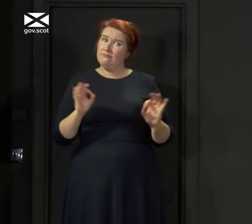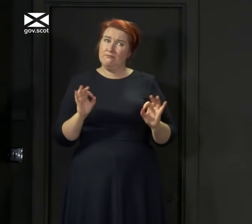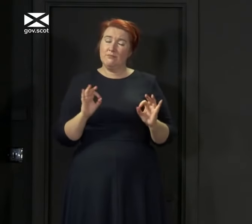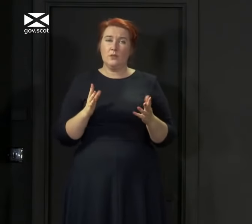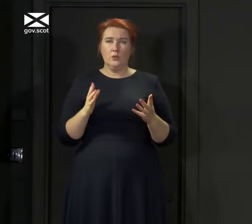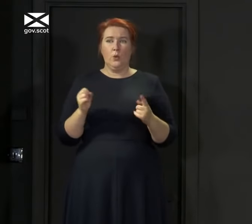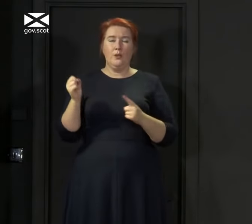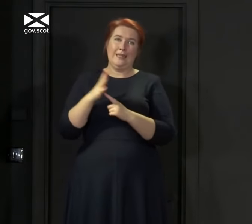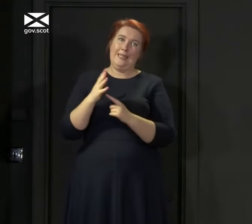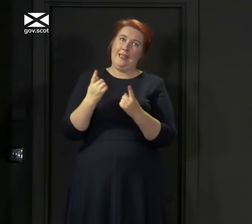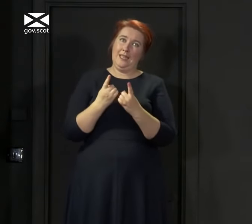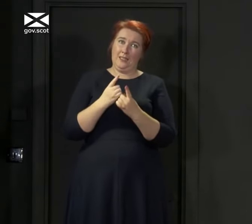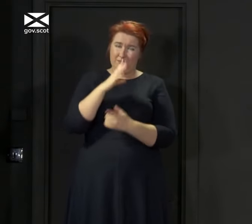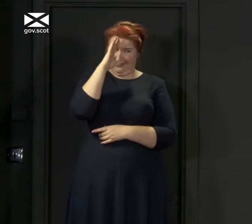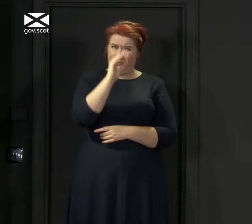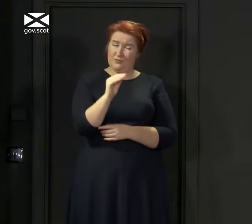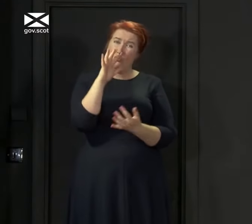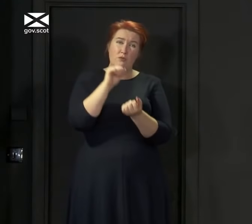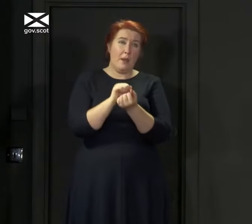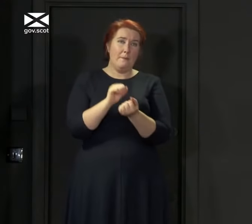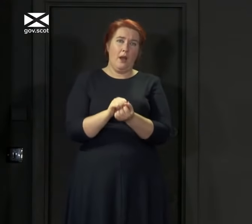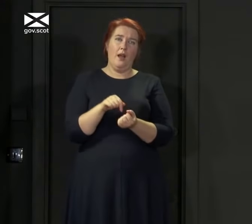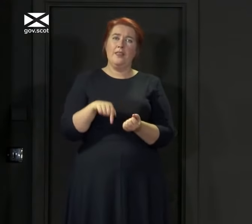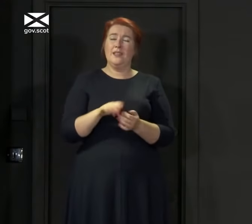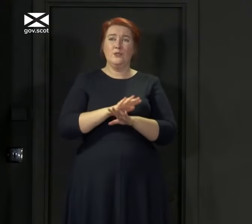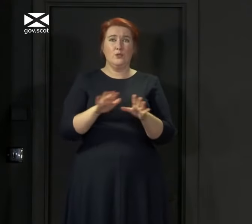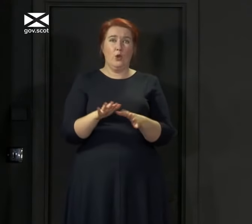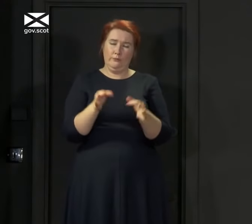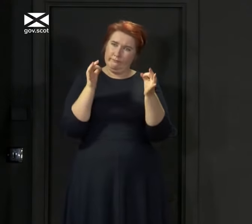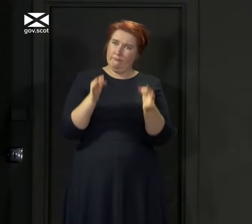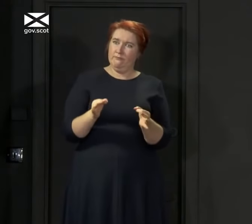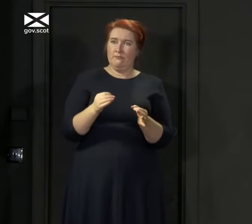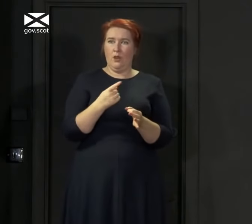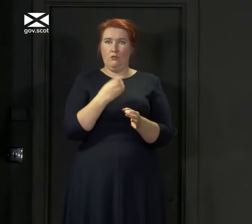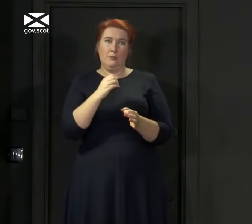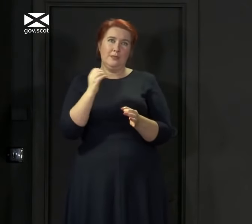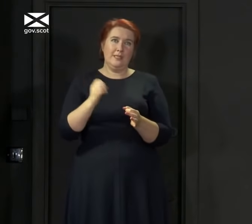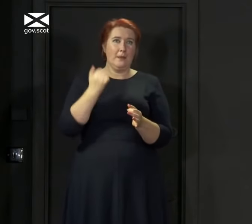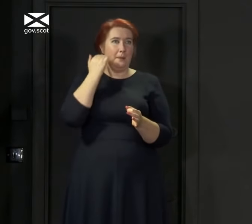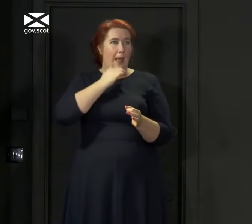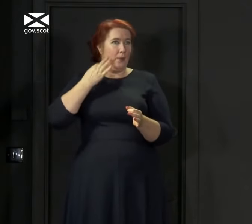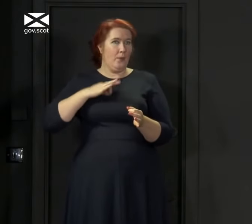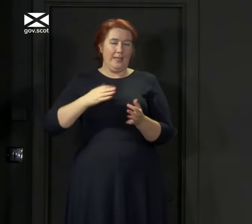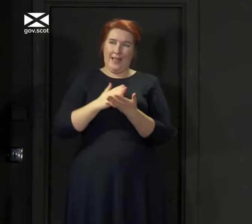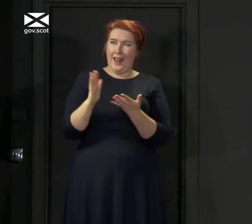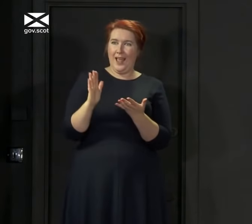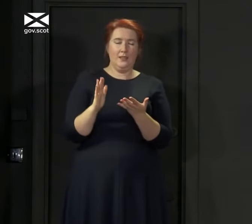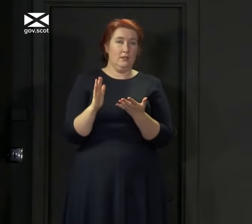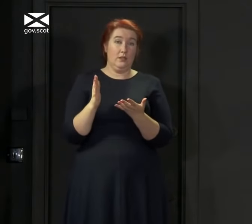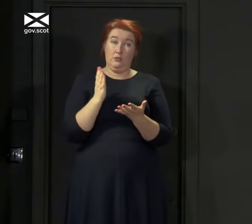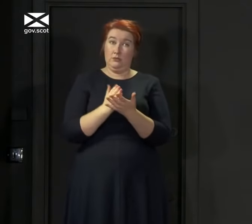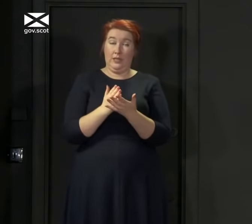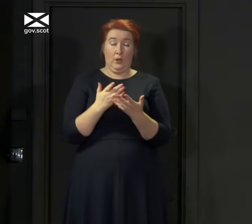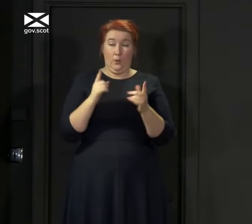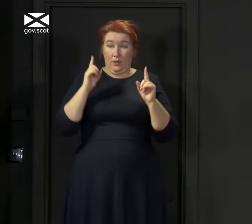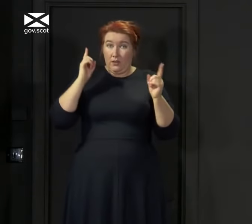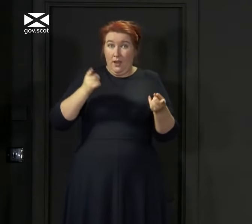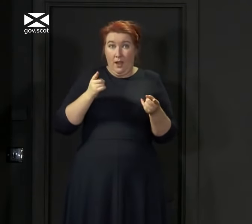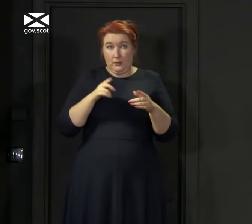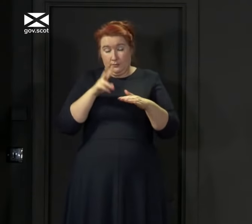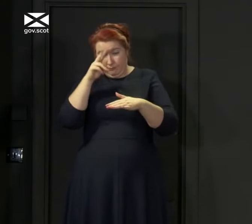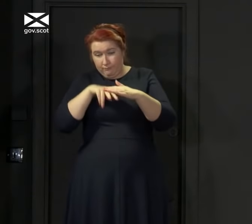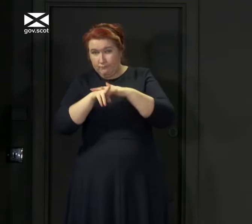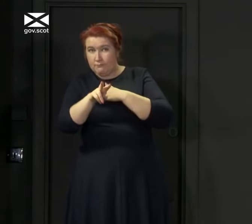I would just ask people to remember. We're not dealing with an exact science here. We're not dealing with something that you can predict with any